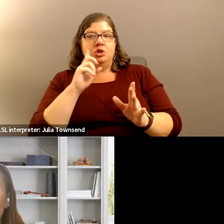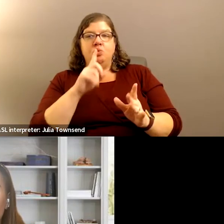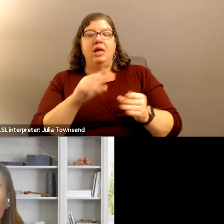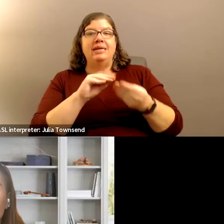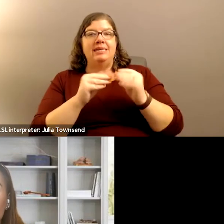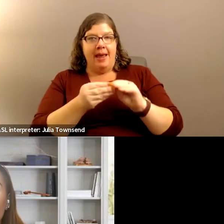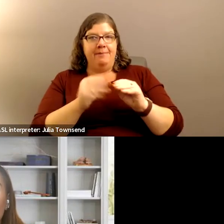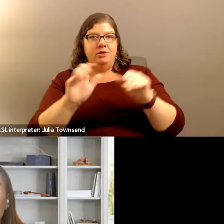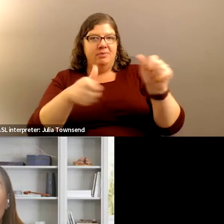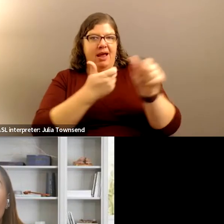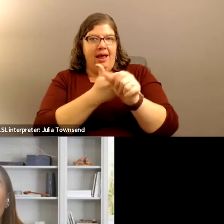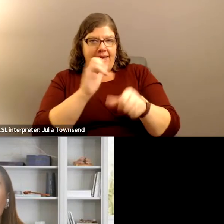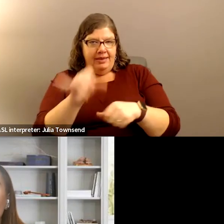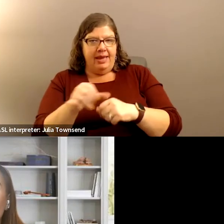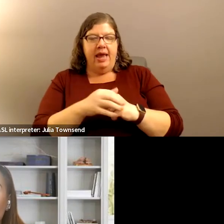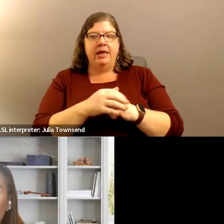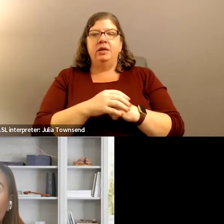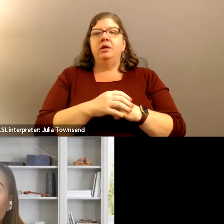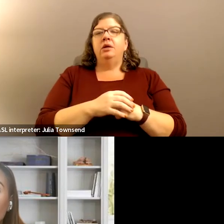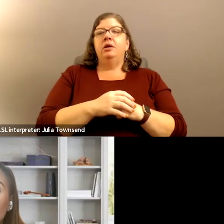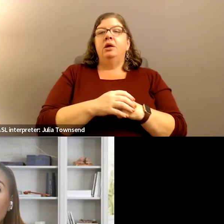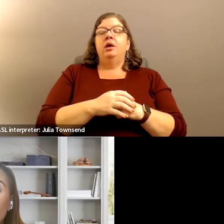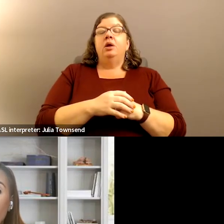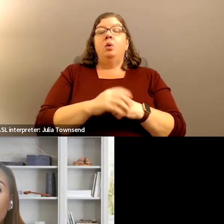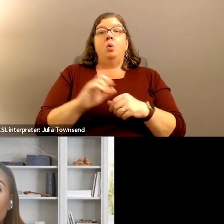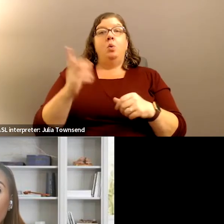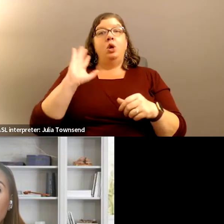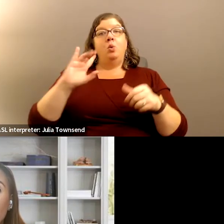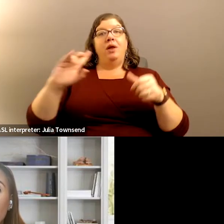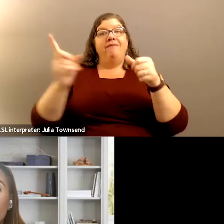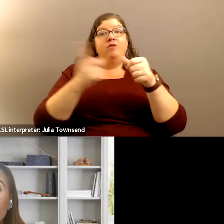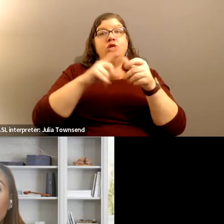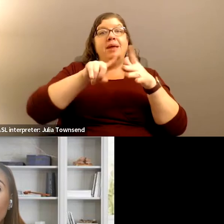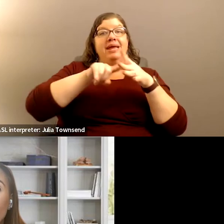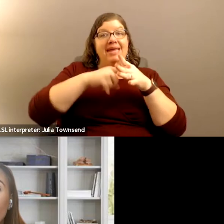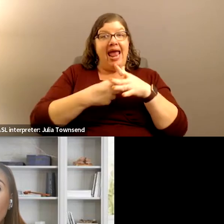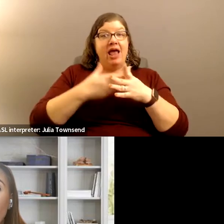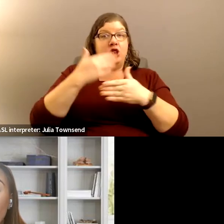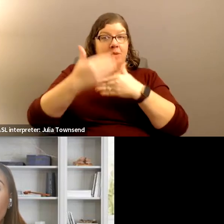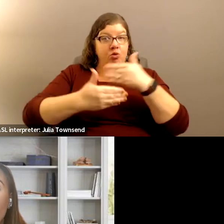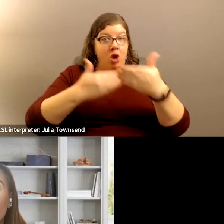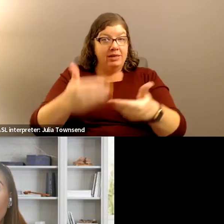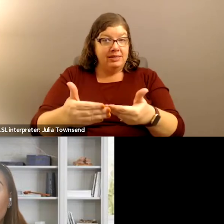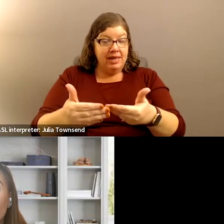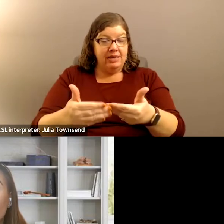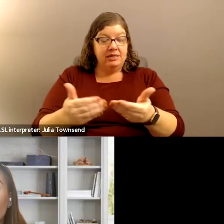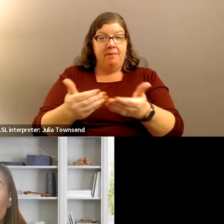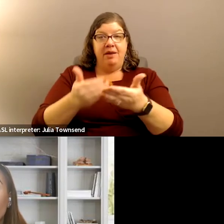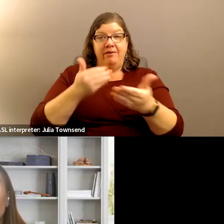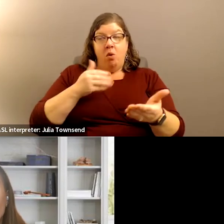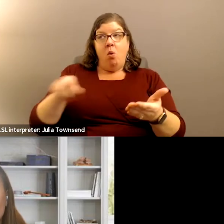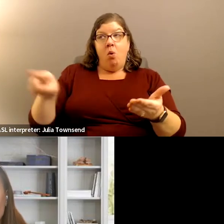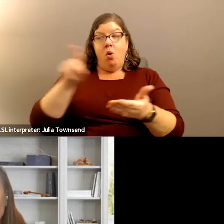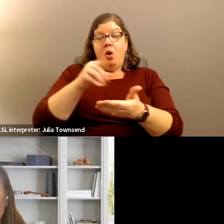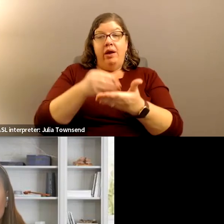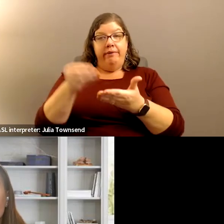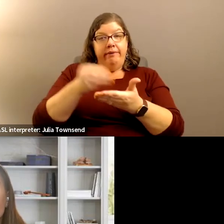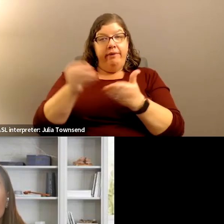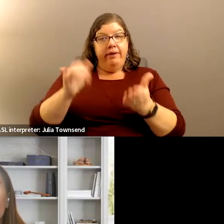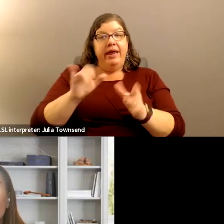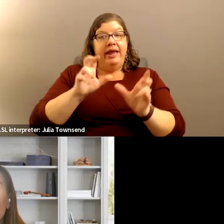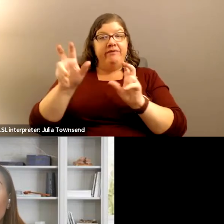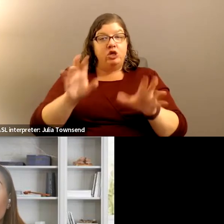numbers behind it. When we first began the process before investors were able to actually